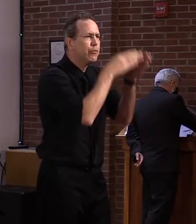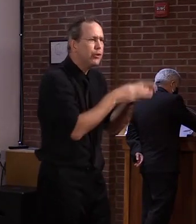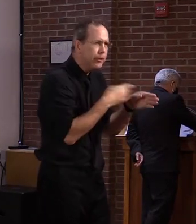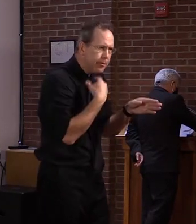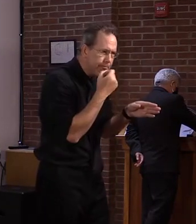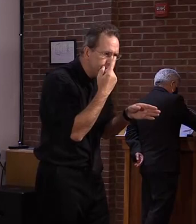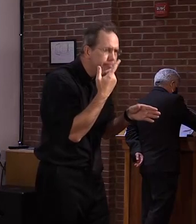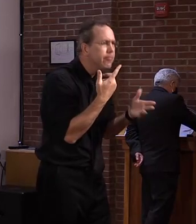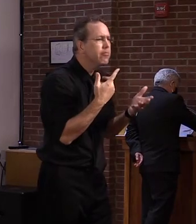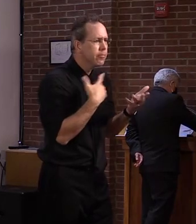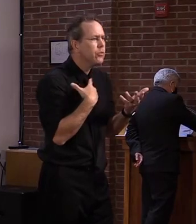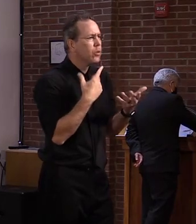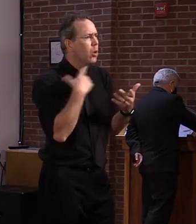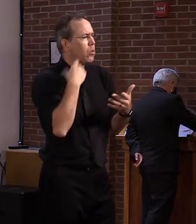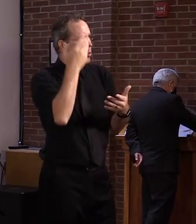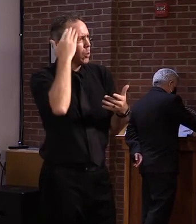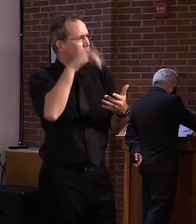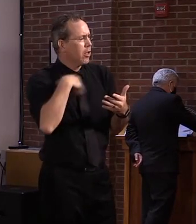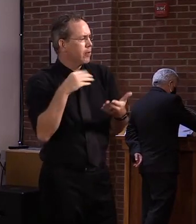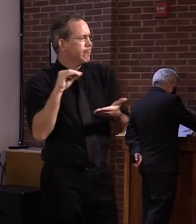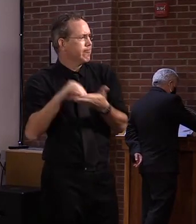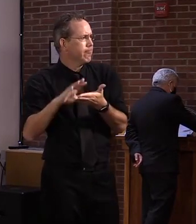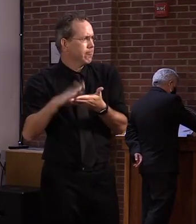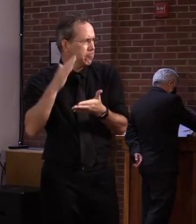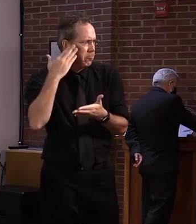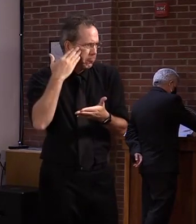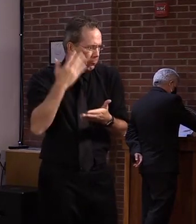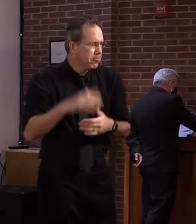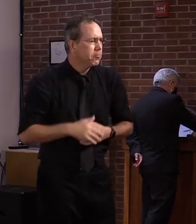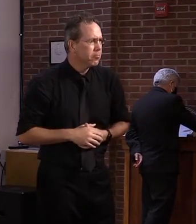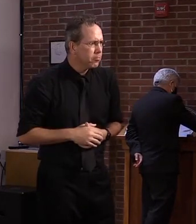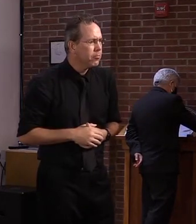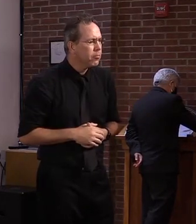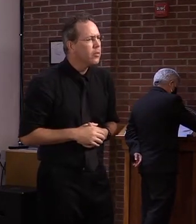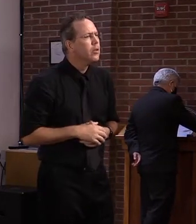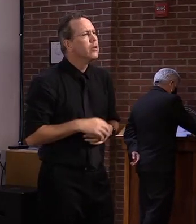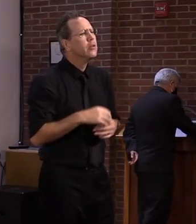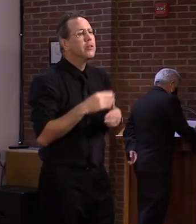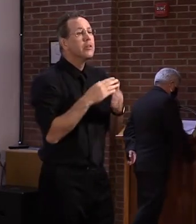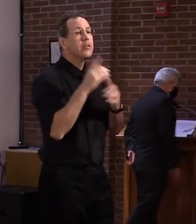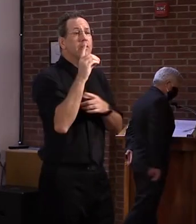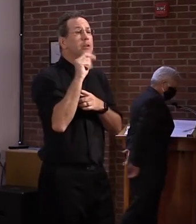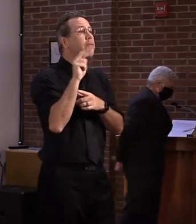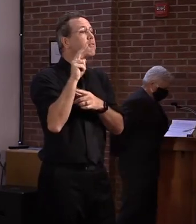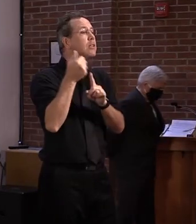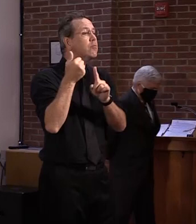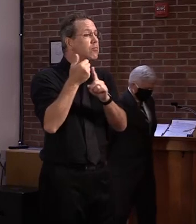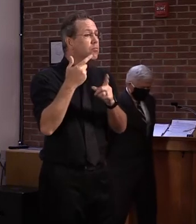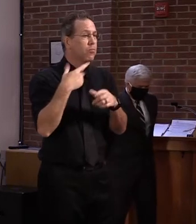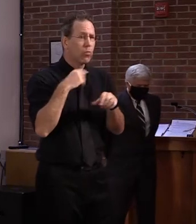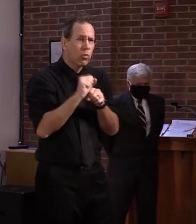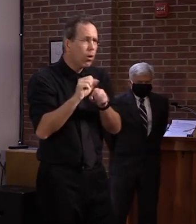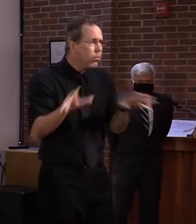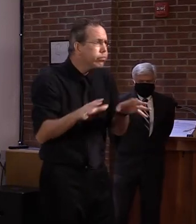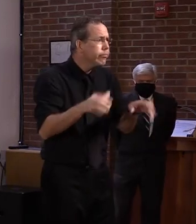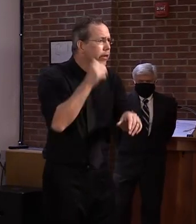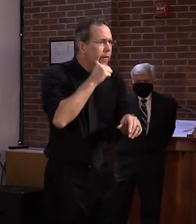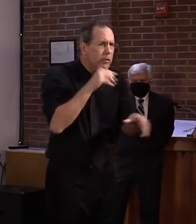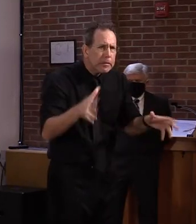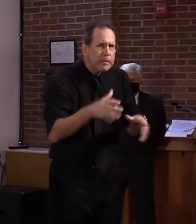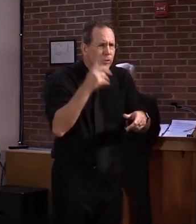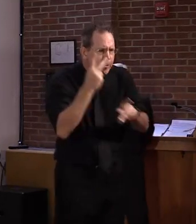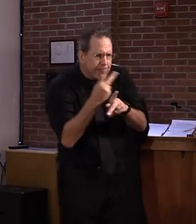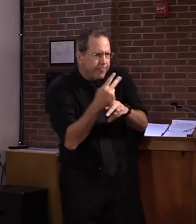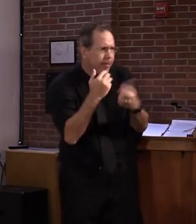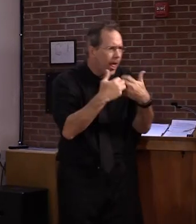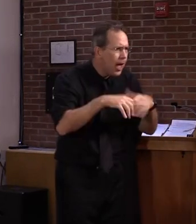phone. While DMV employees have continued to work daily processing mail online and responding to email